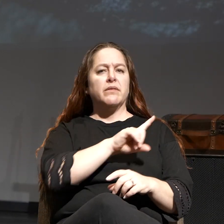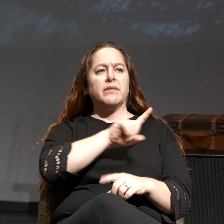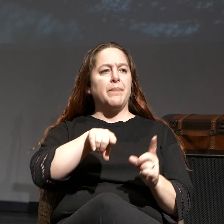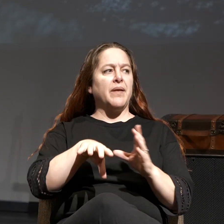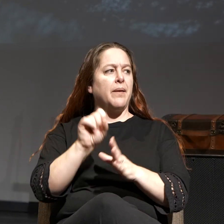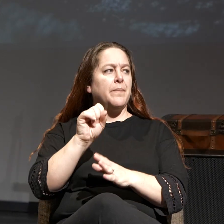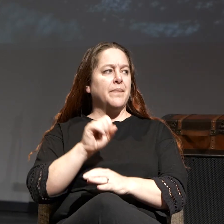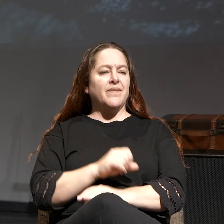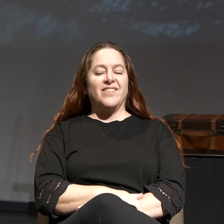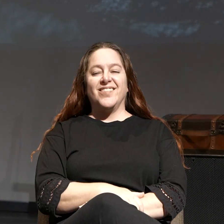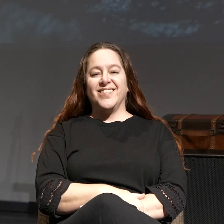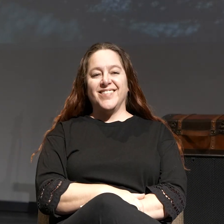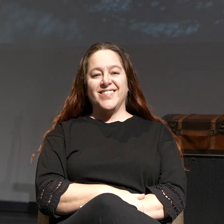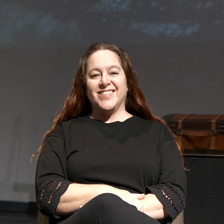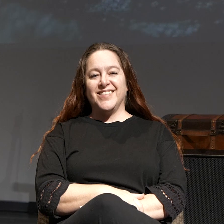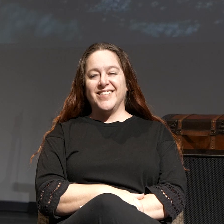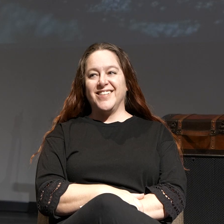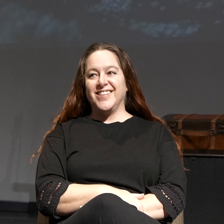Okay.